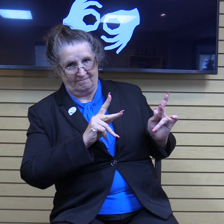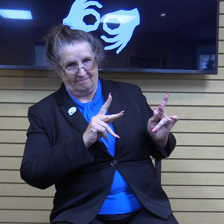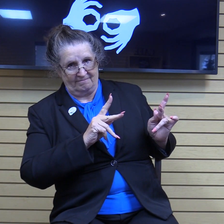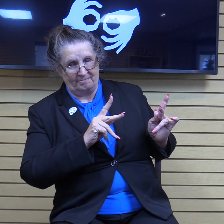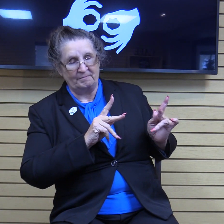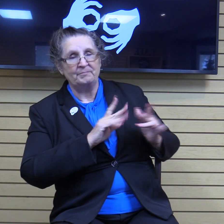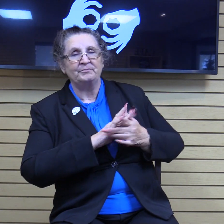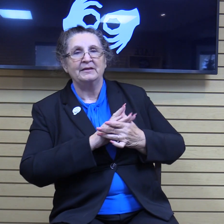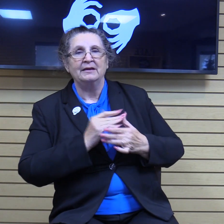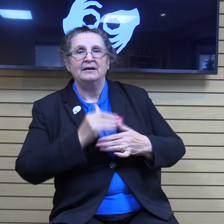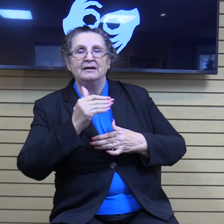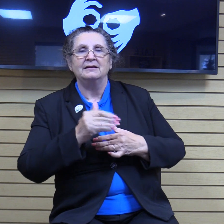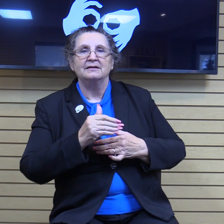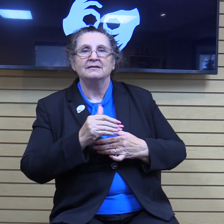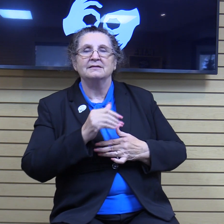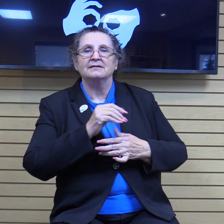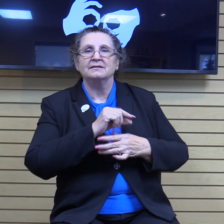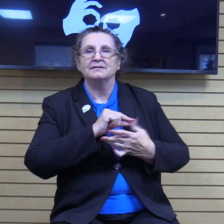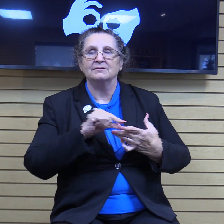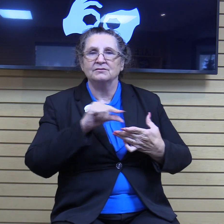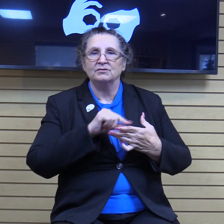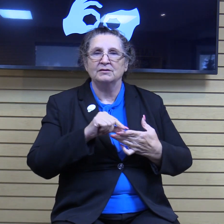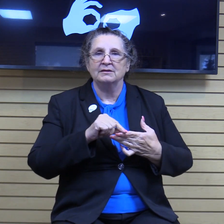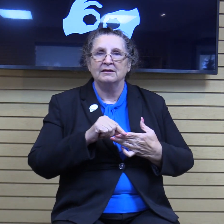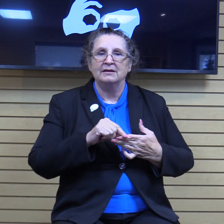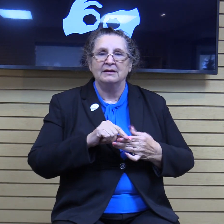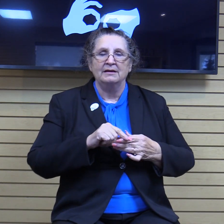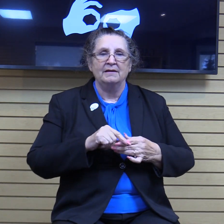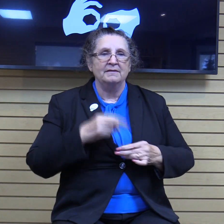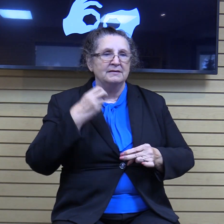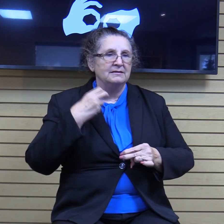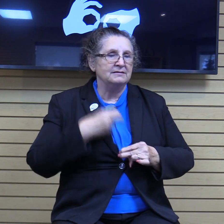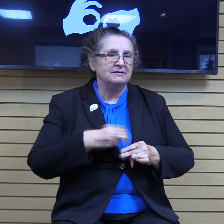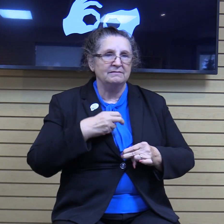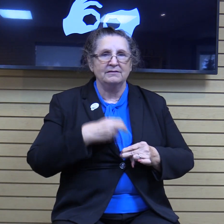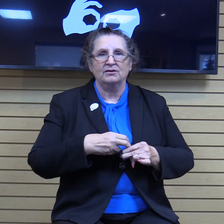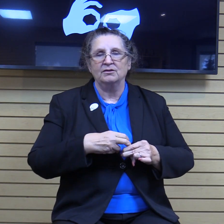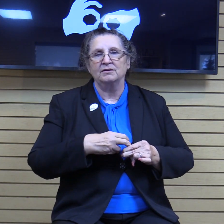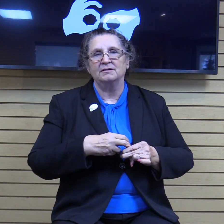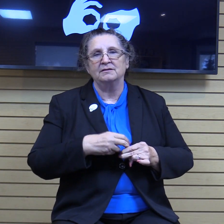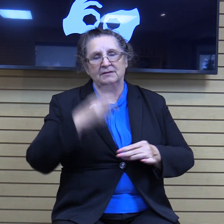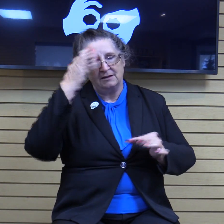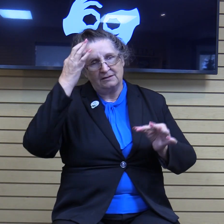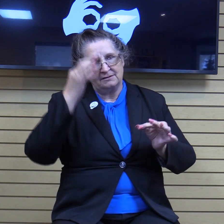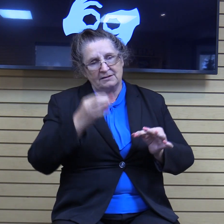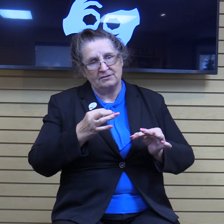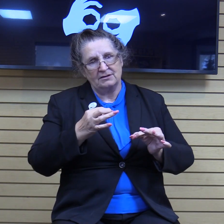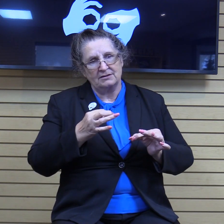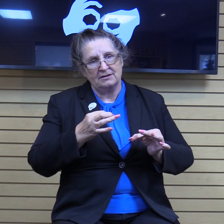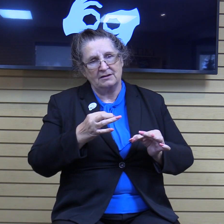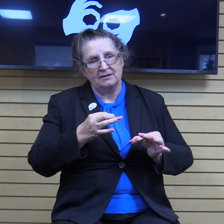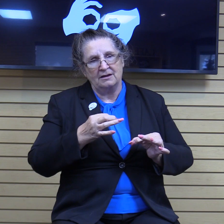The next scripture shows us the most difficult decision this father, this husband, this man of authority will ever walk in.